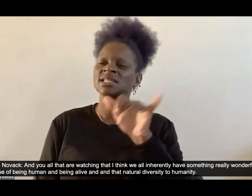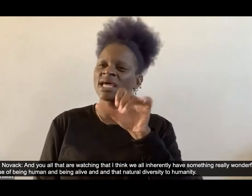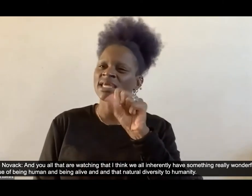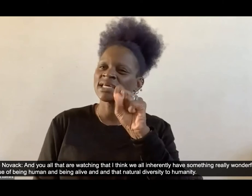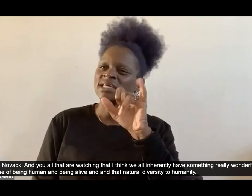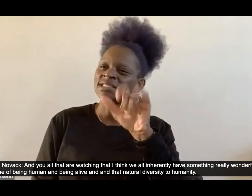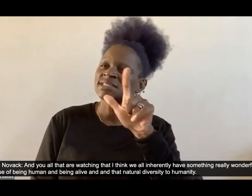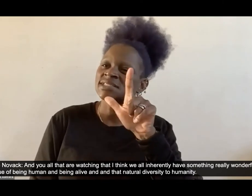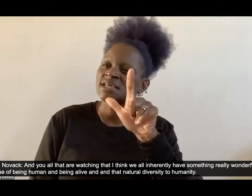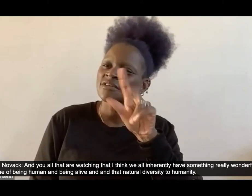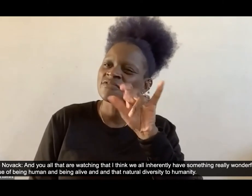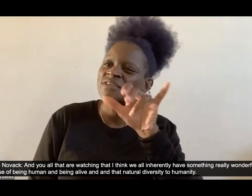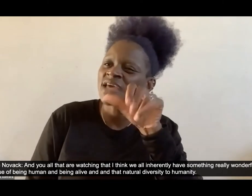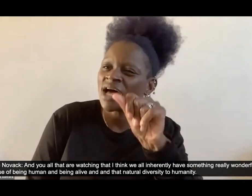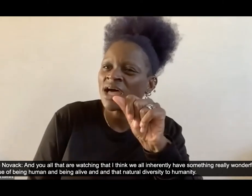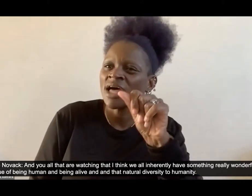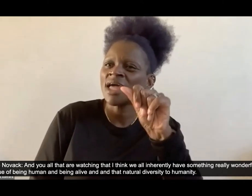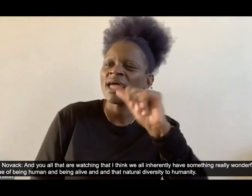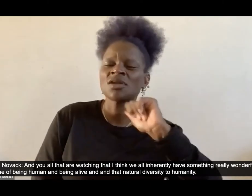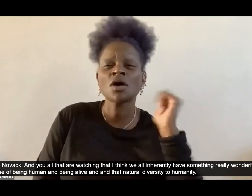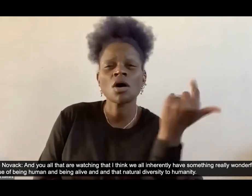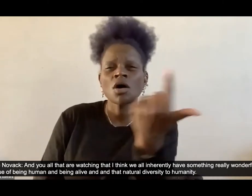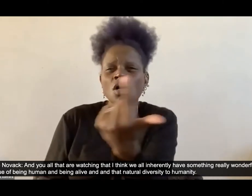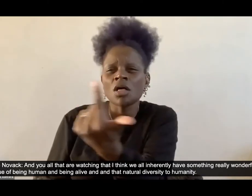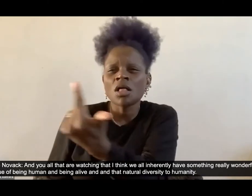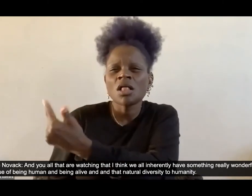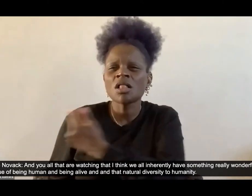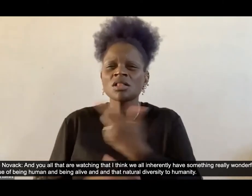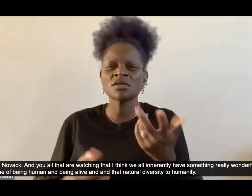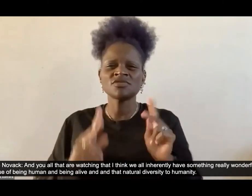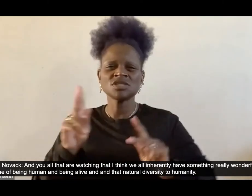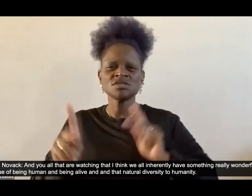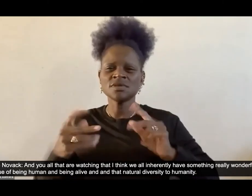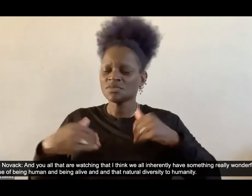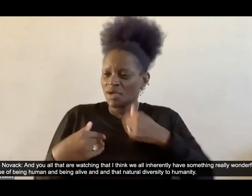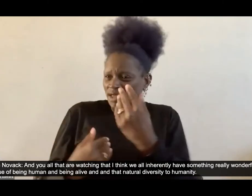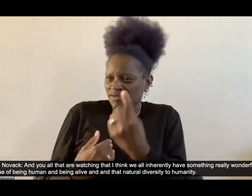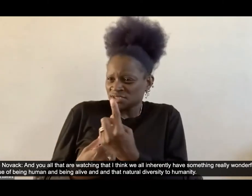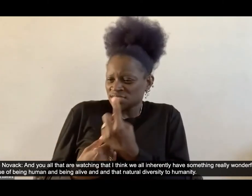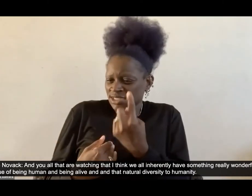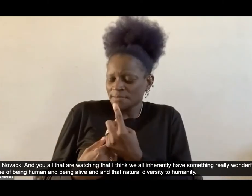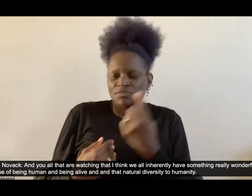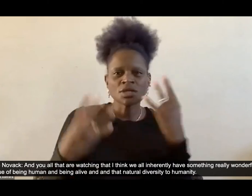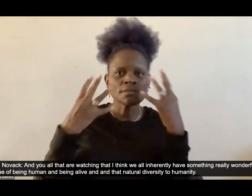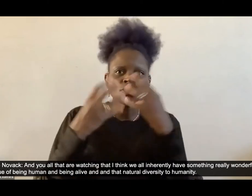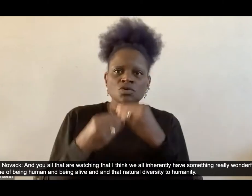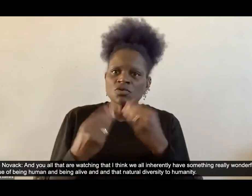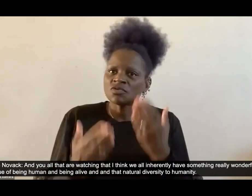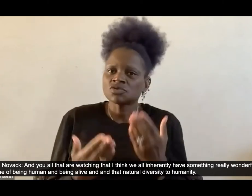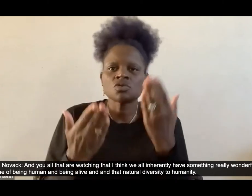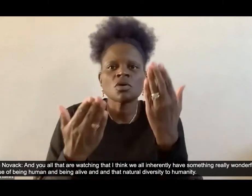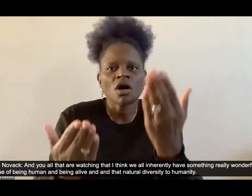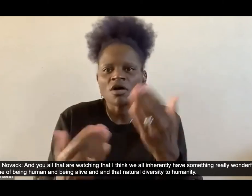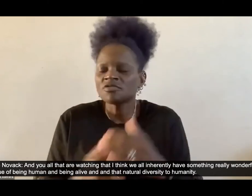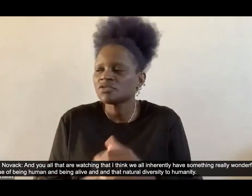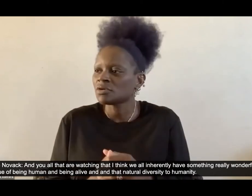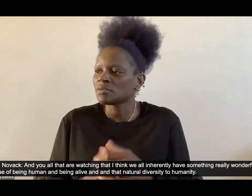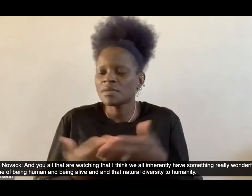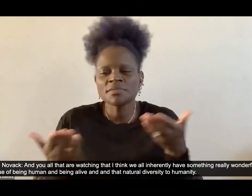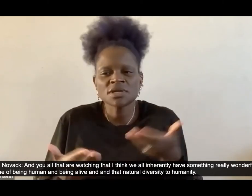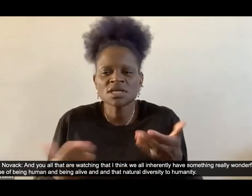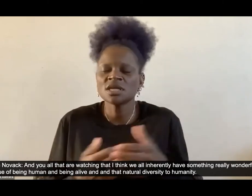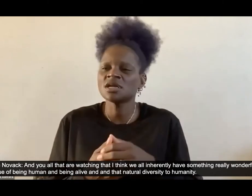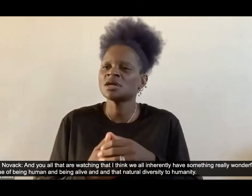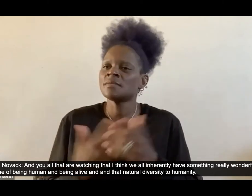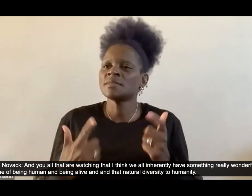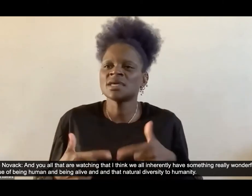all inherently have something uh really wonderful to offer just by by virtue of being human and being alive and and um that natural